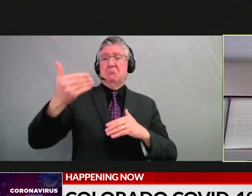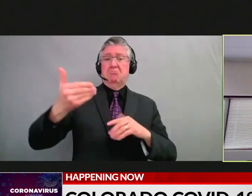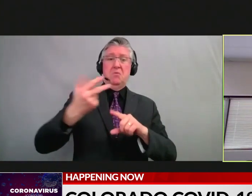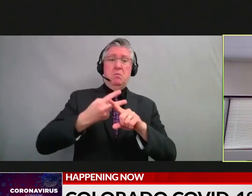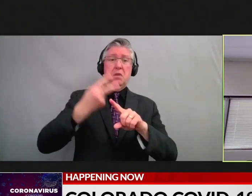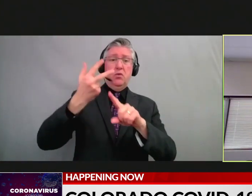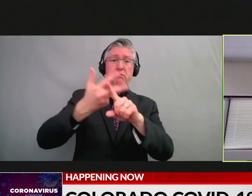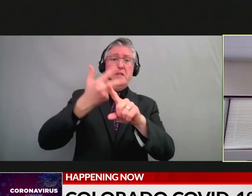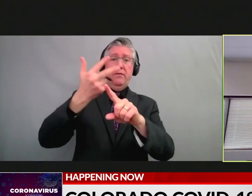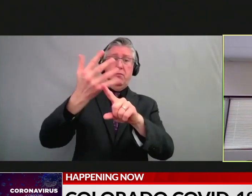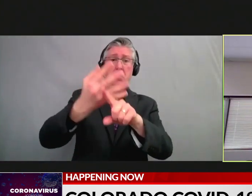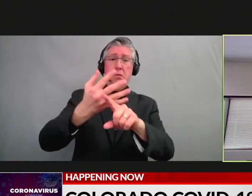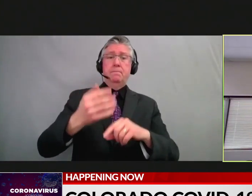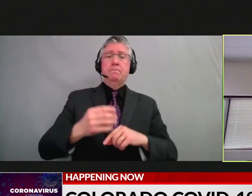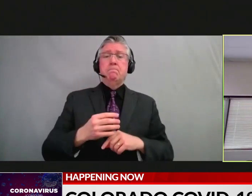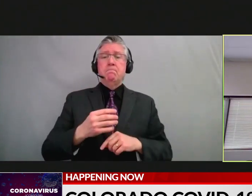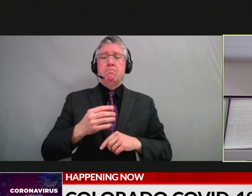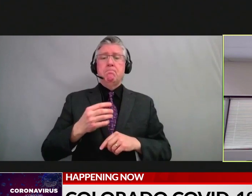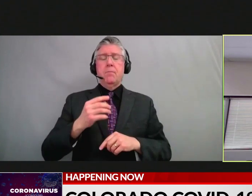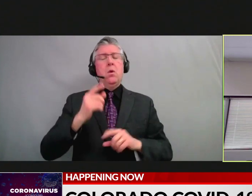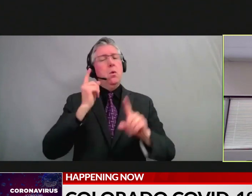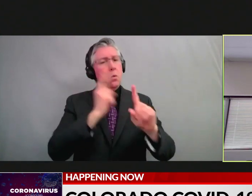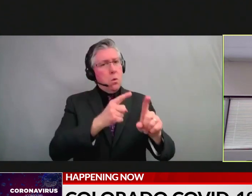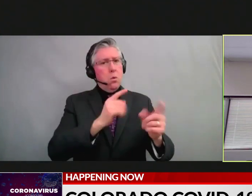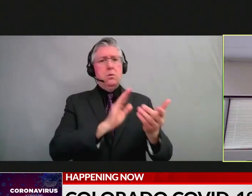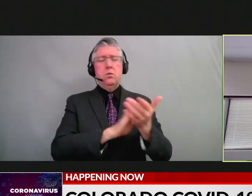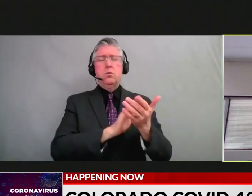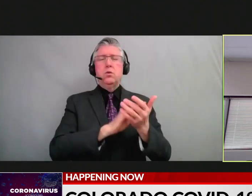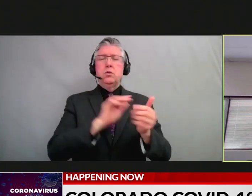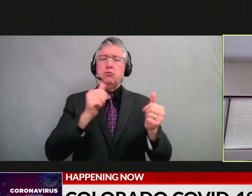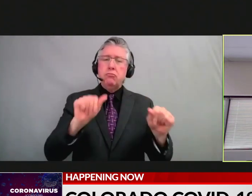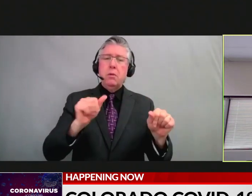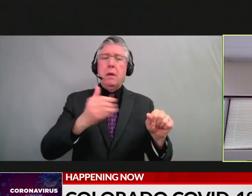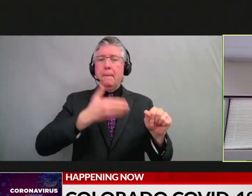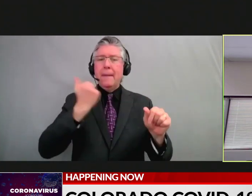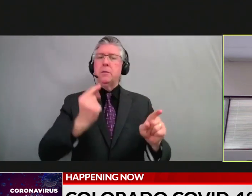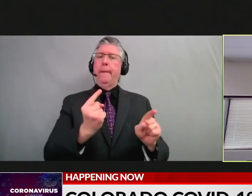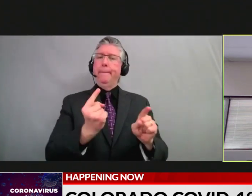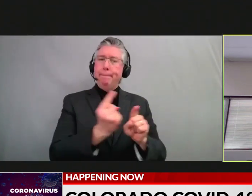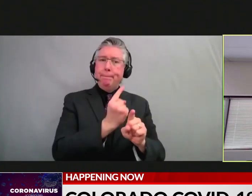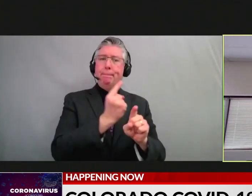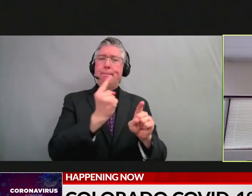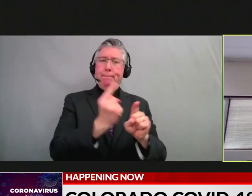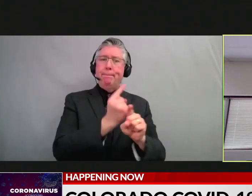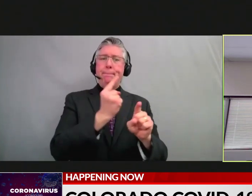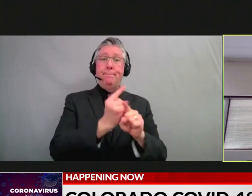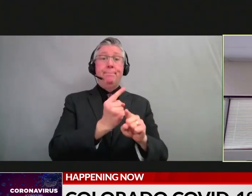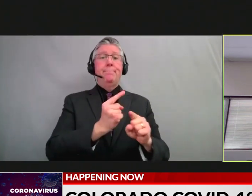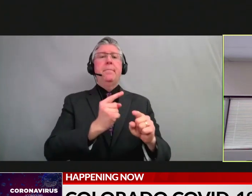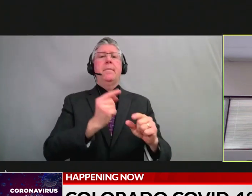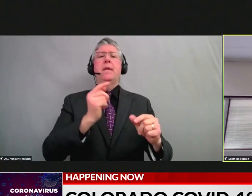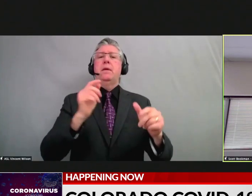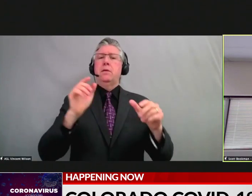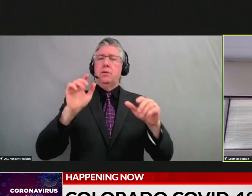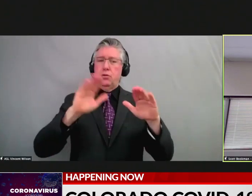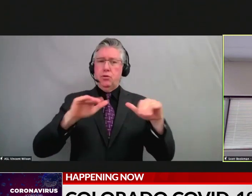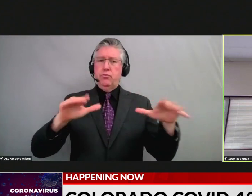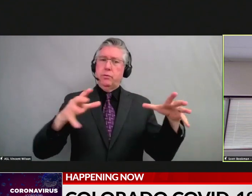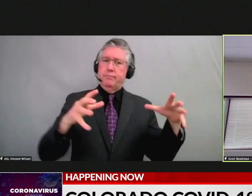normalize school for our children the best that we can to support the most optimal in-person learning environment.